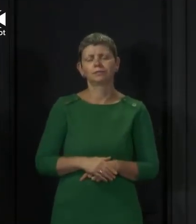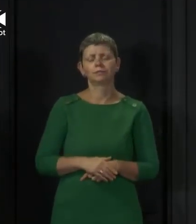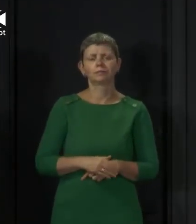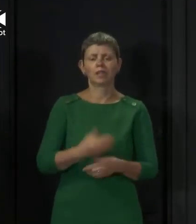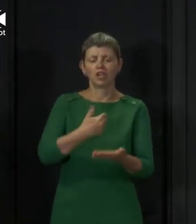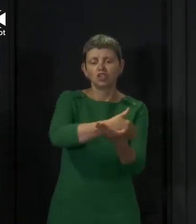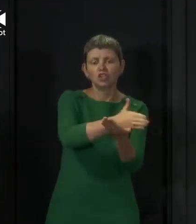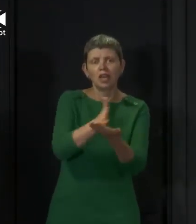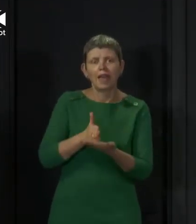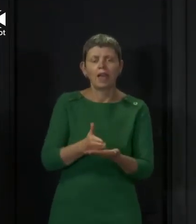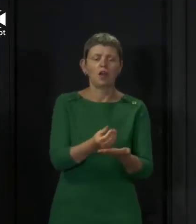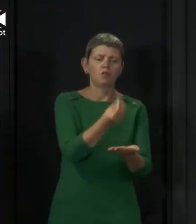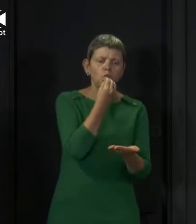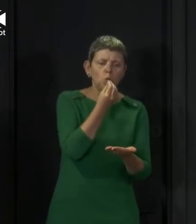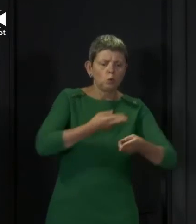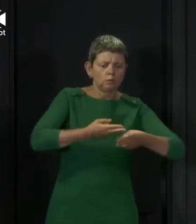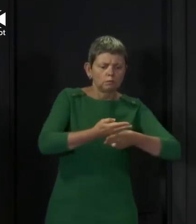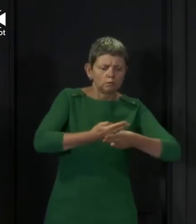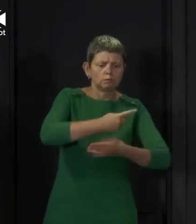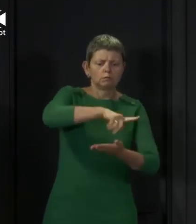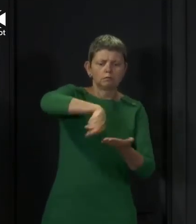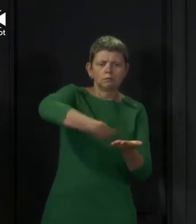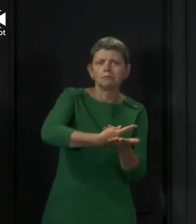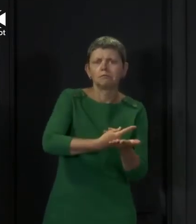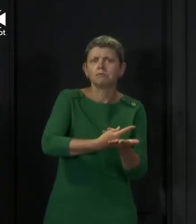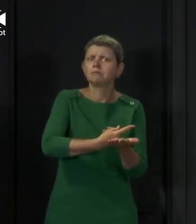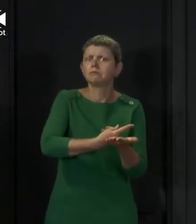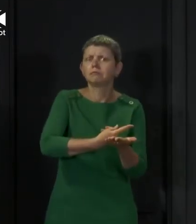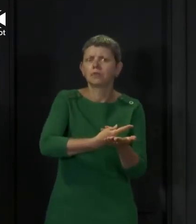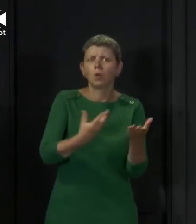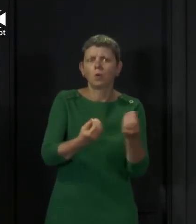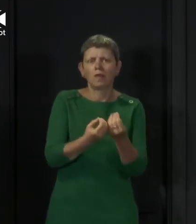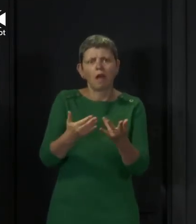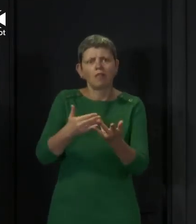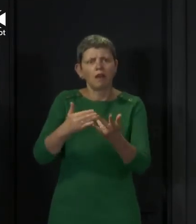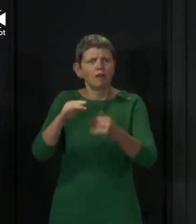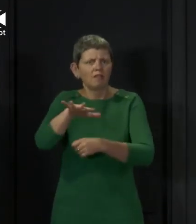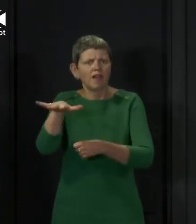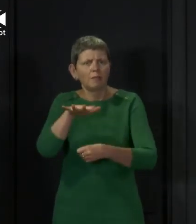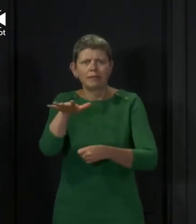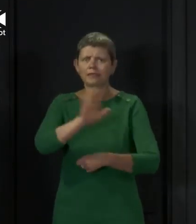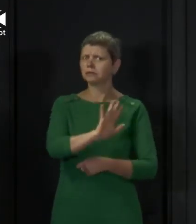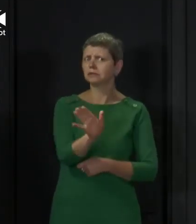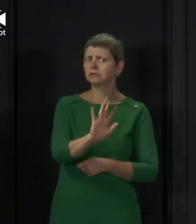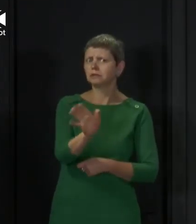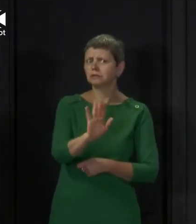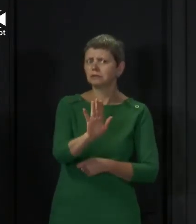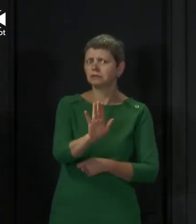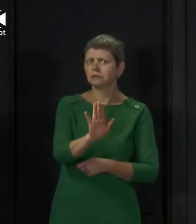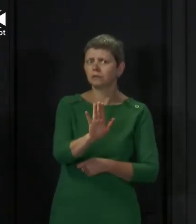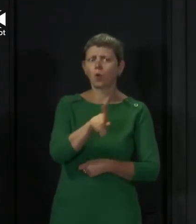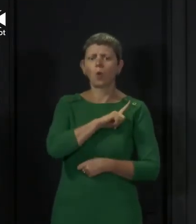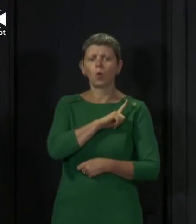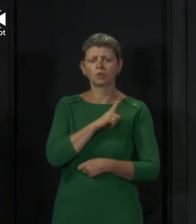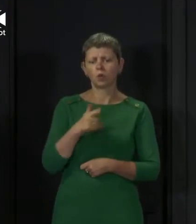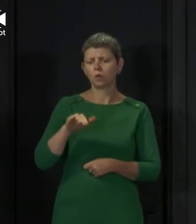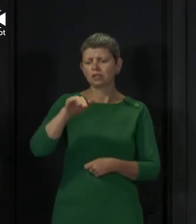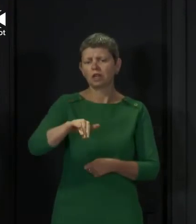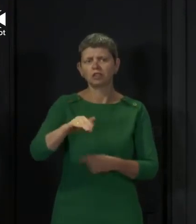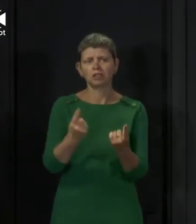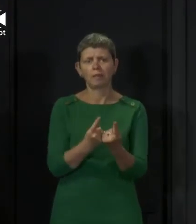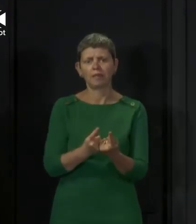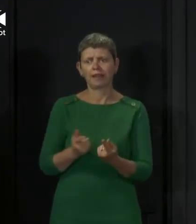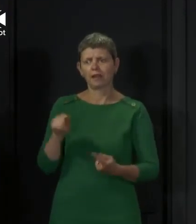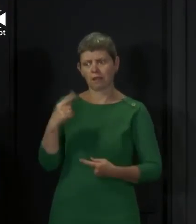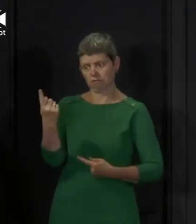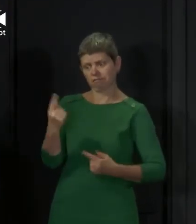utensils with people from other households or touch hard surfaces that they may also have touched. Because again, these are ways in which we know the virus